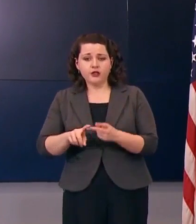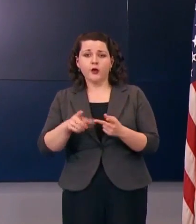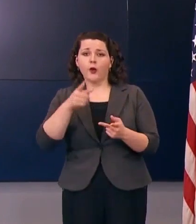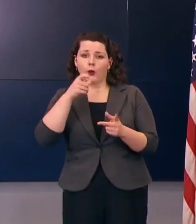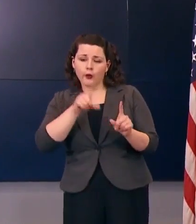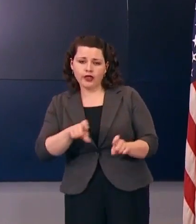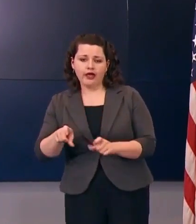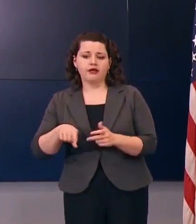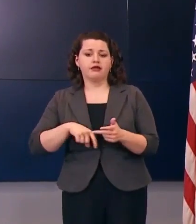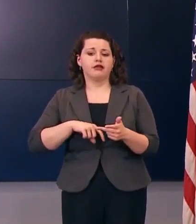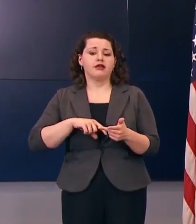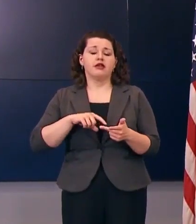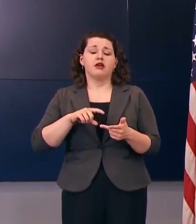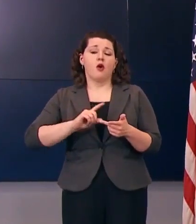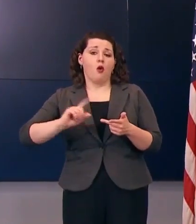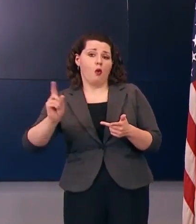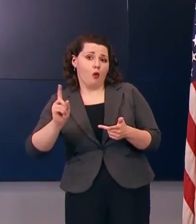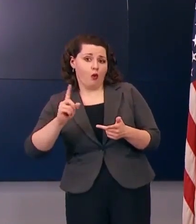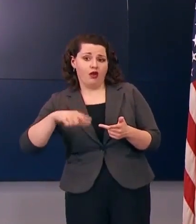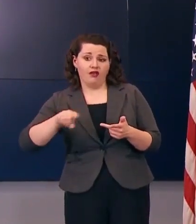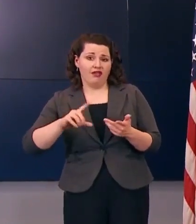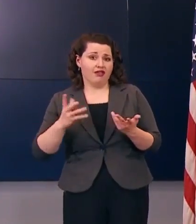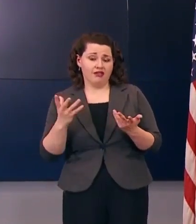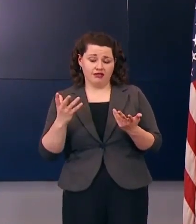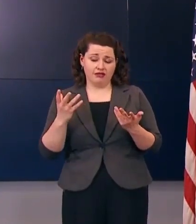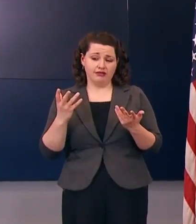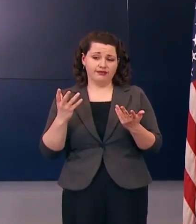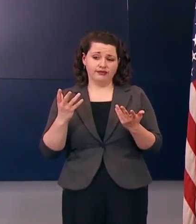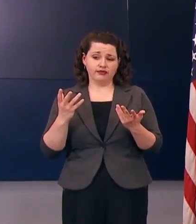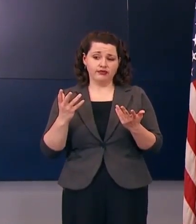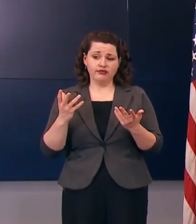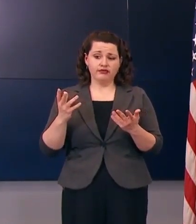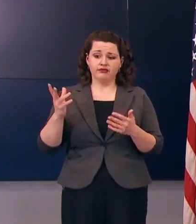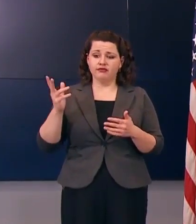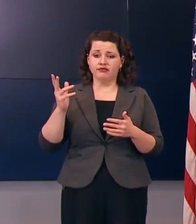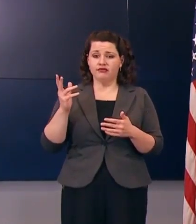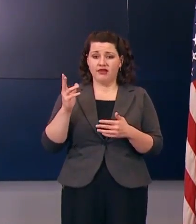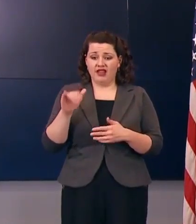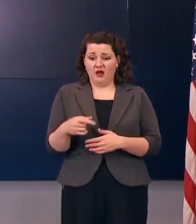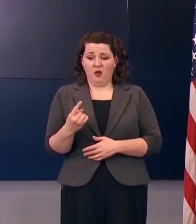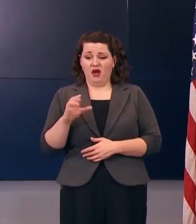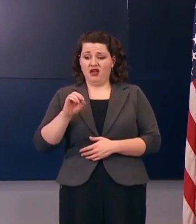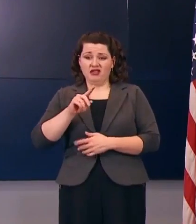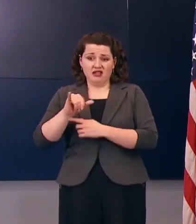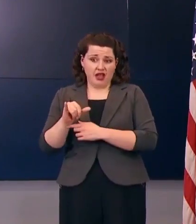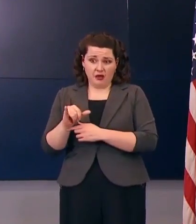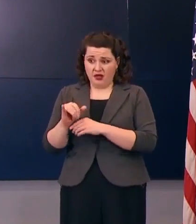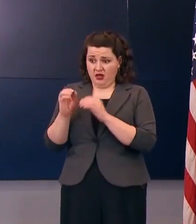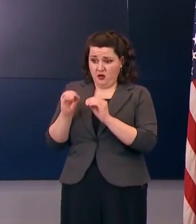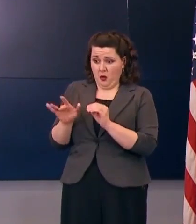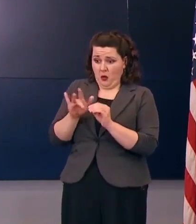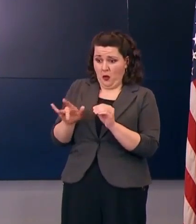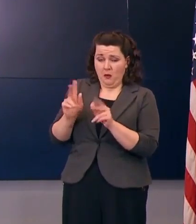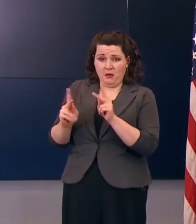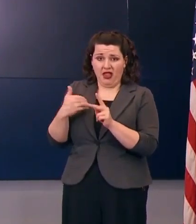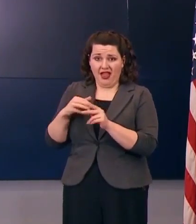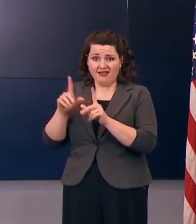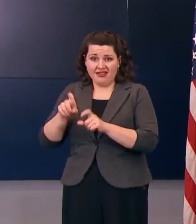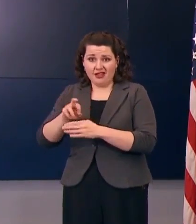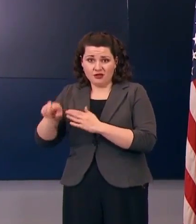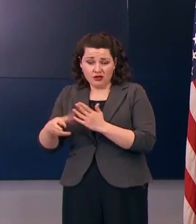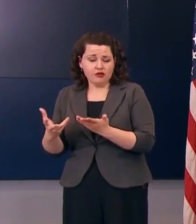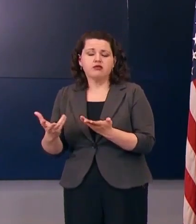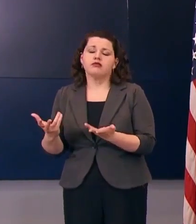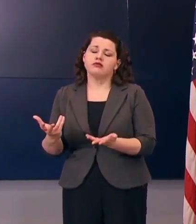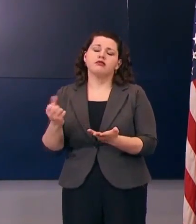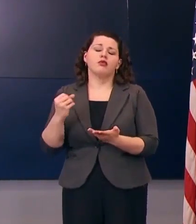who's being tested and where are they? Is it just that, you know, nobody in a particular county is receiving a test information? So we're working